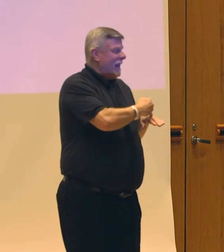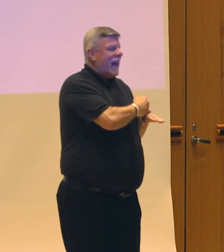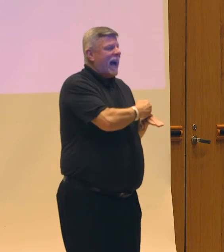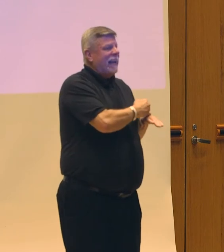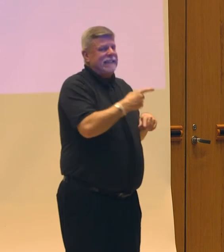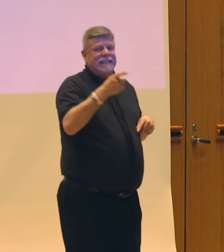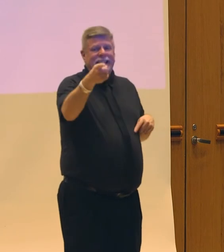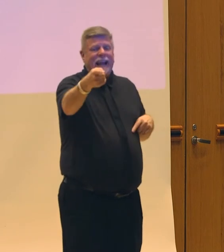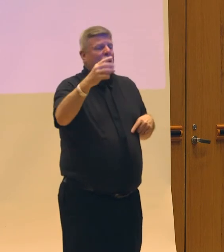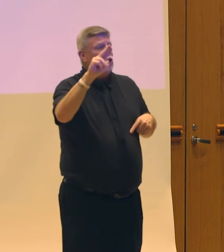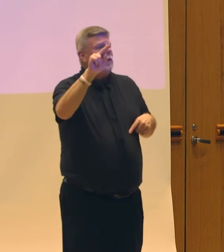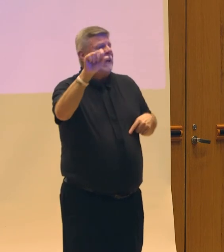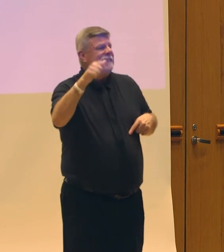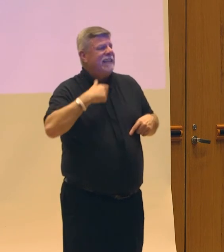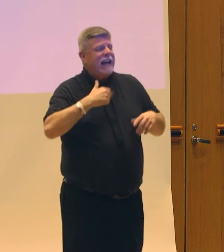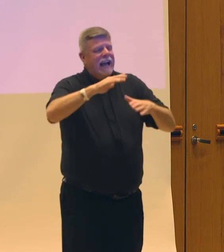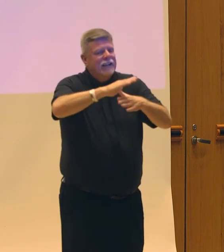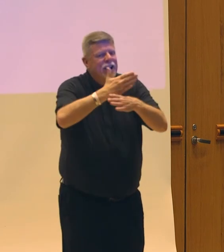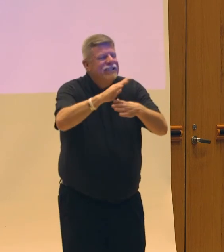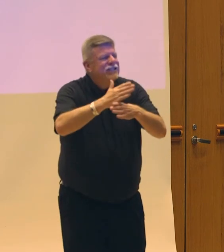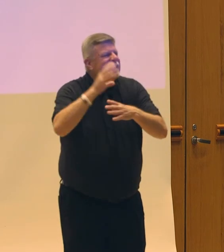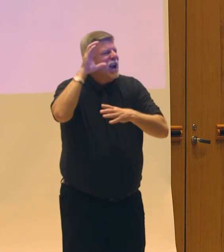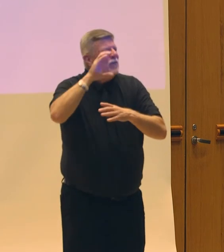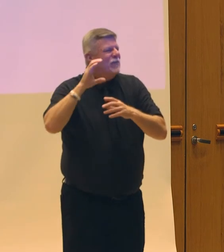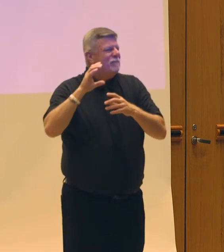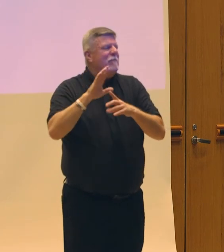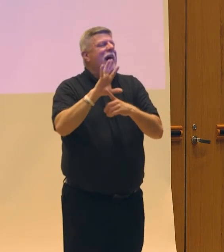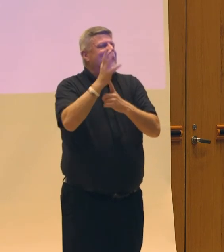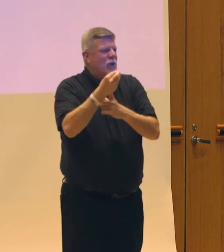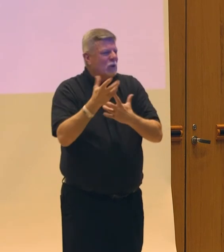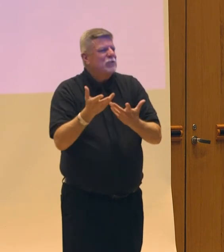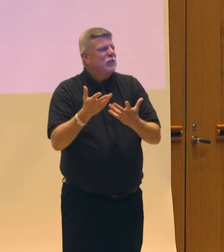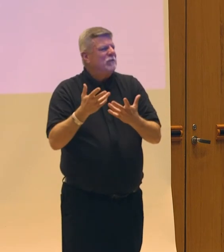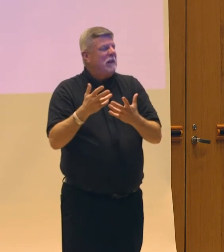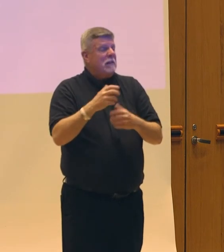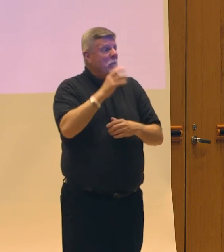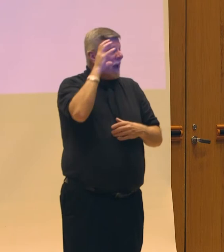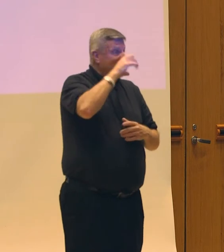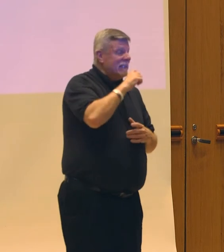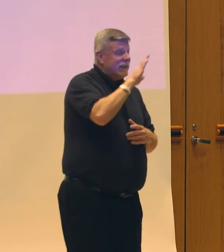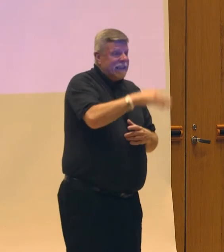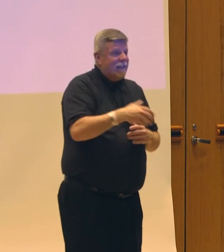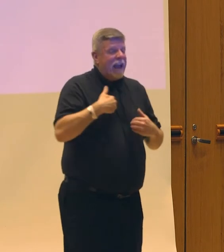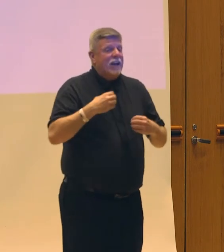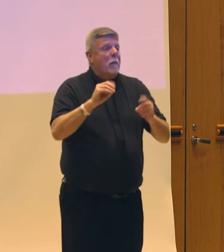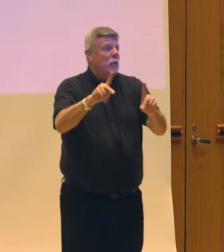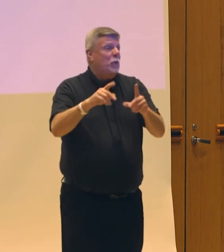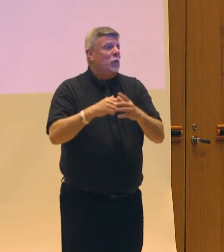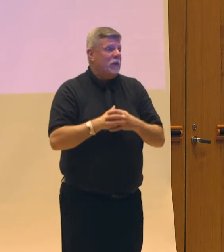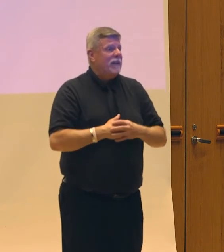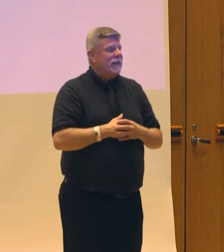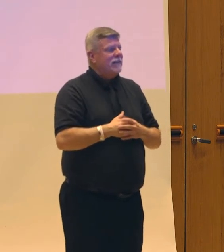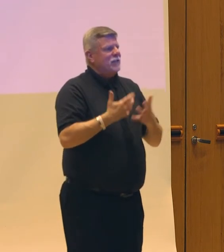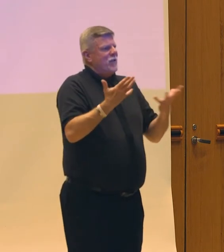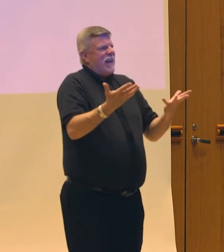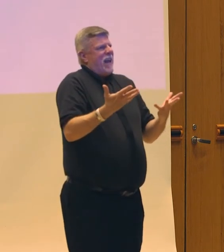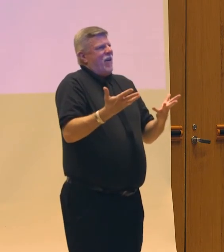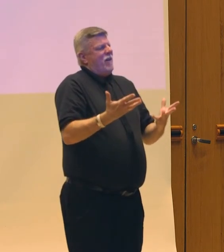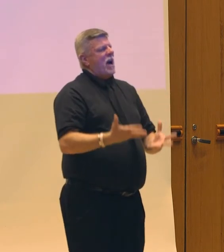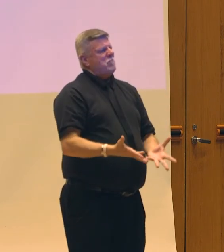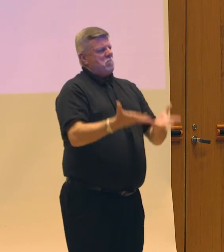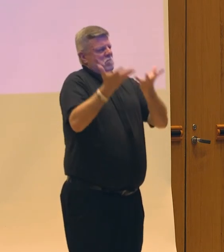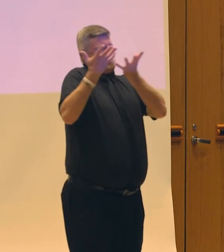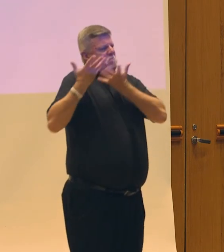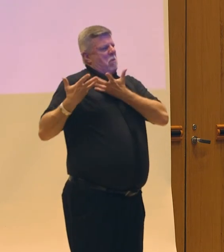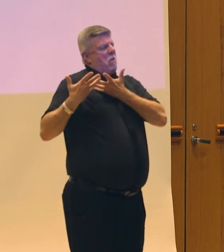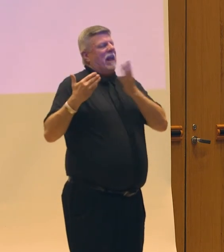in a way that my cousin's hula group never had the opportunity to do. So it became this new responsibility that I started to feel.